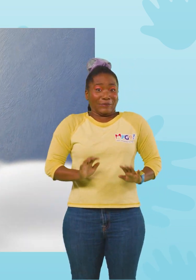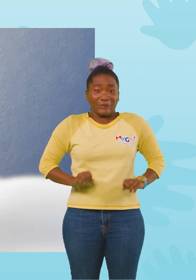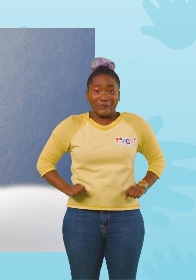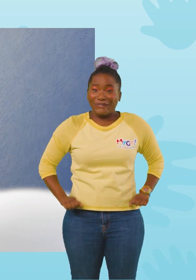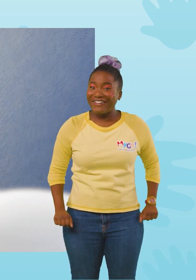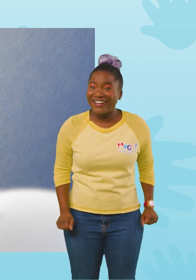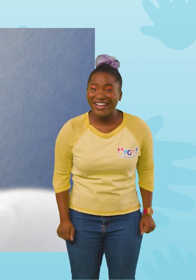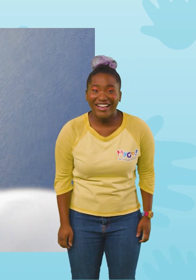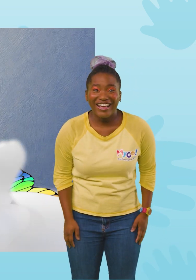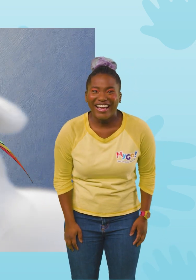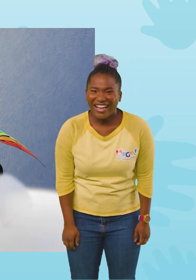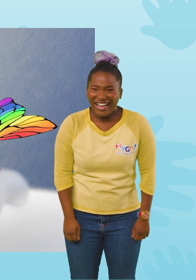Woo-hoo!